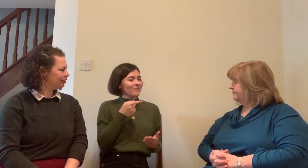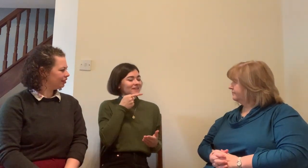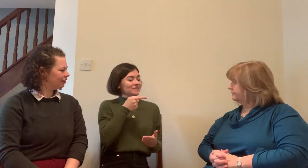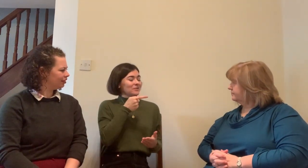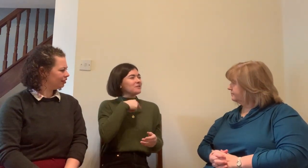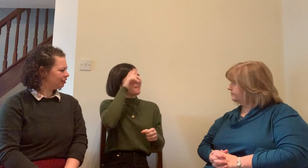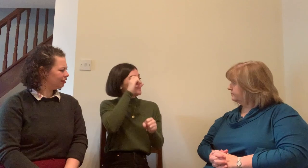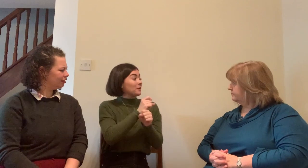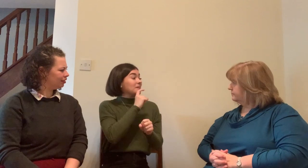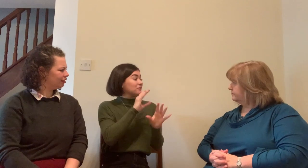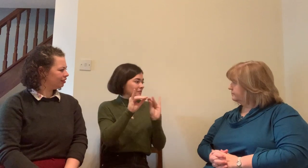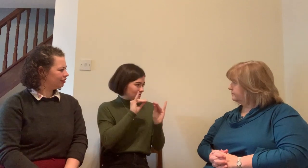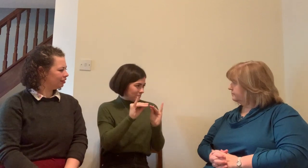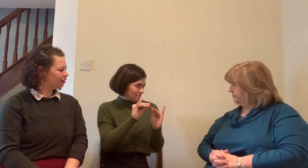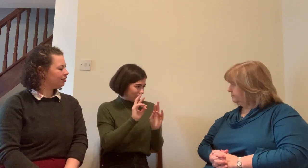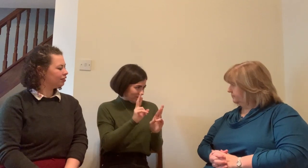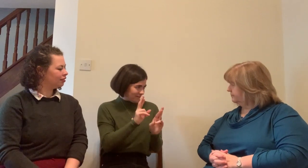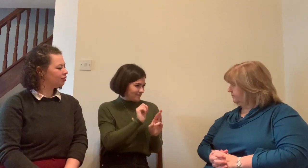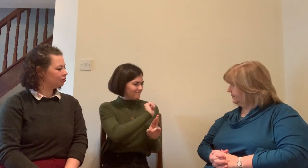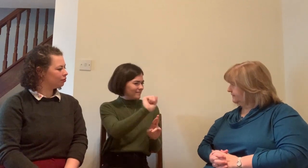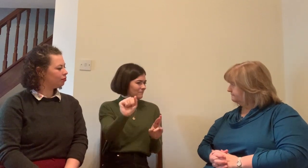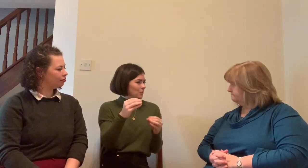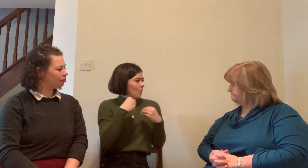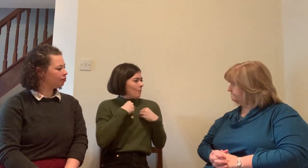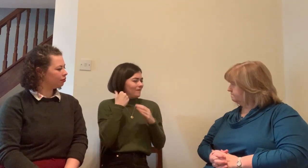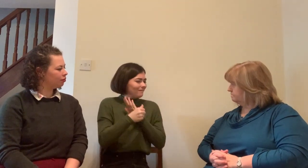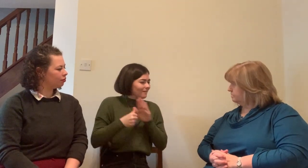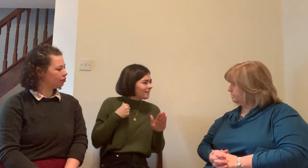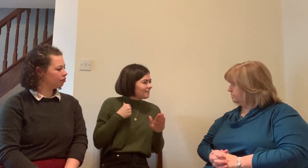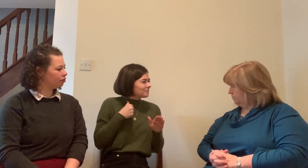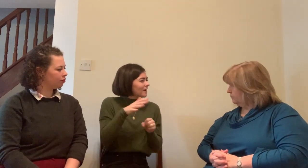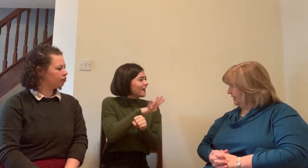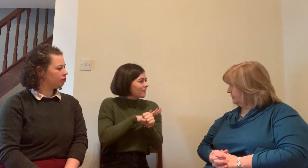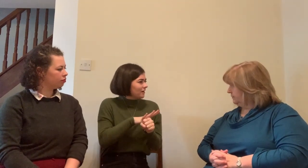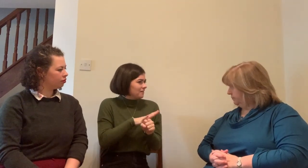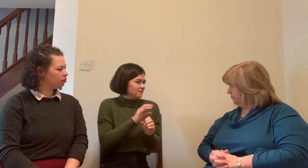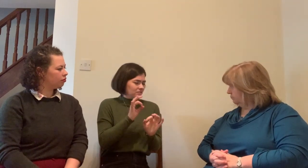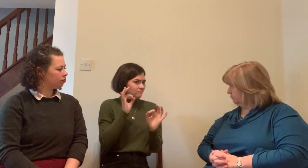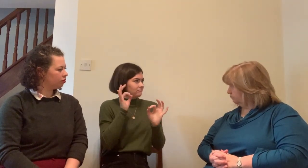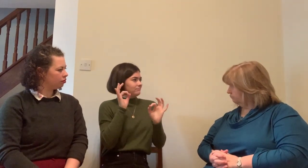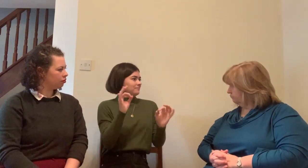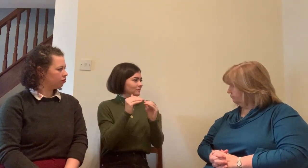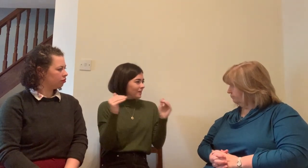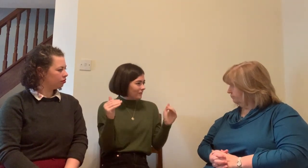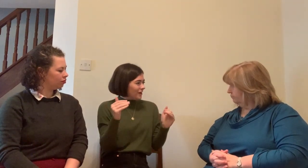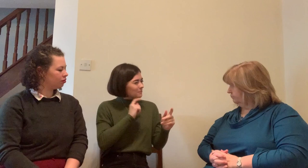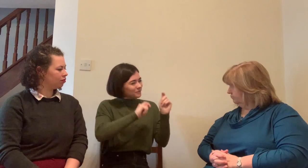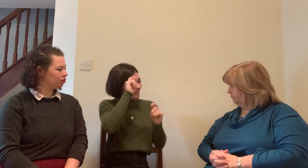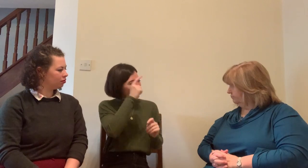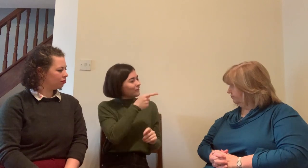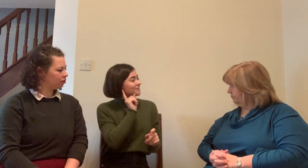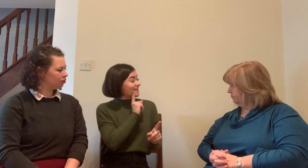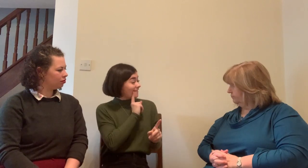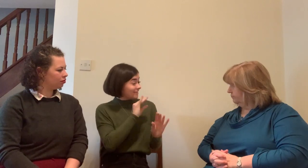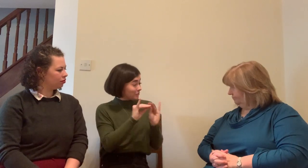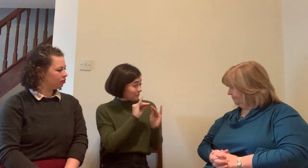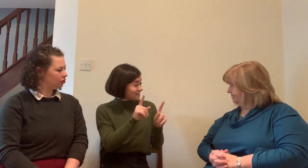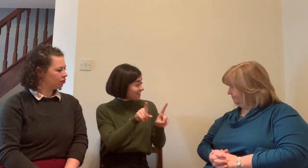gaps. When a deaf person walks into the room you have that shared experience all you have to do is look at each other and their comfort takes